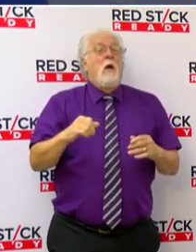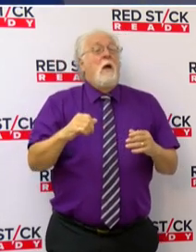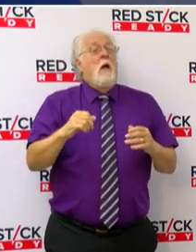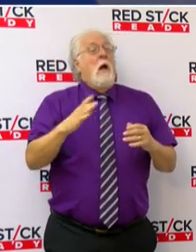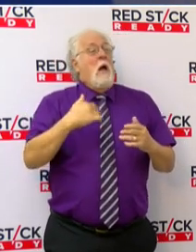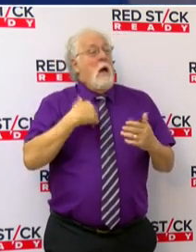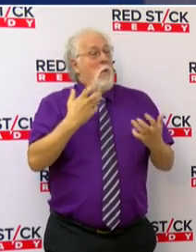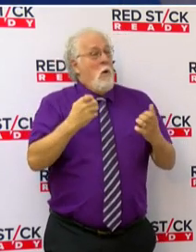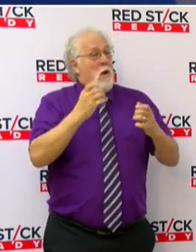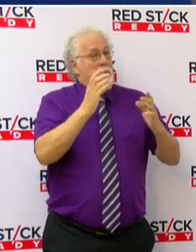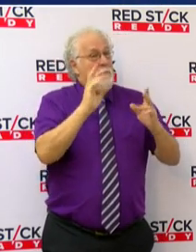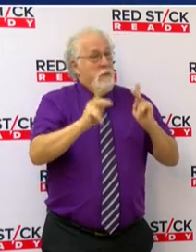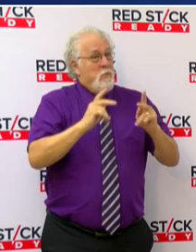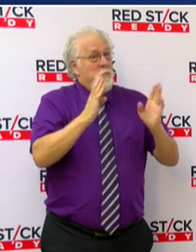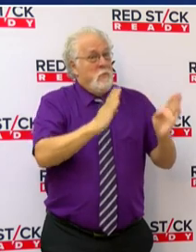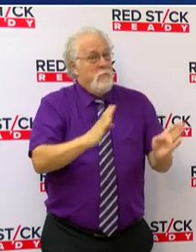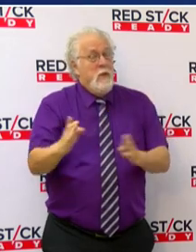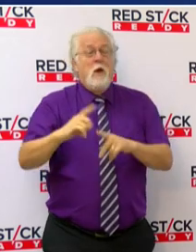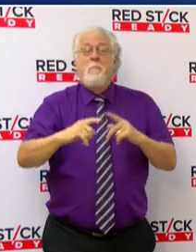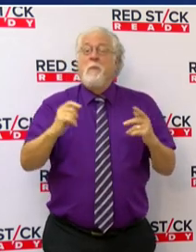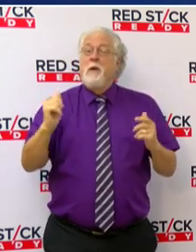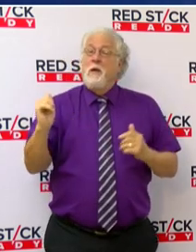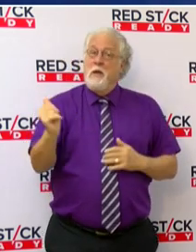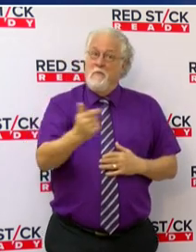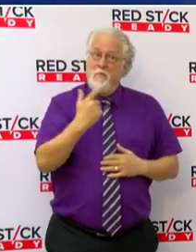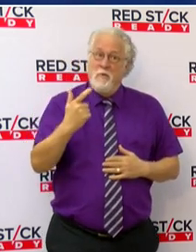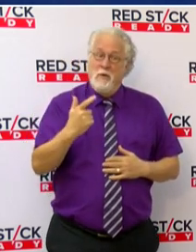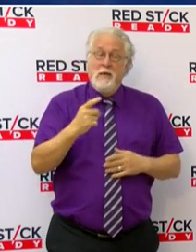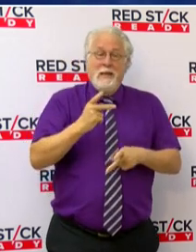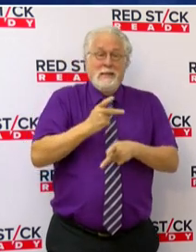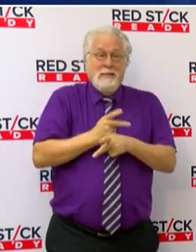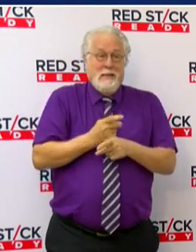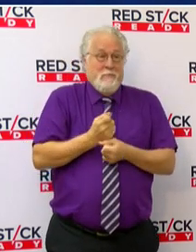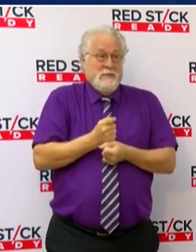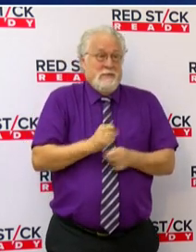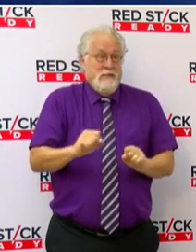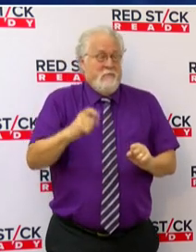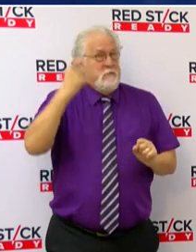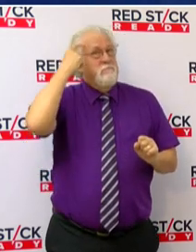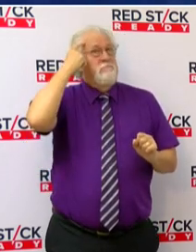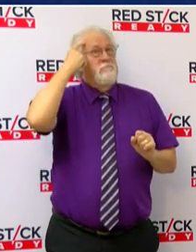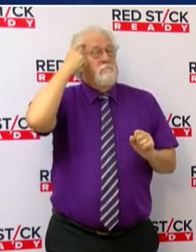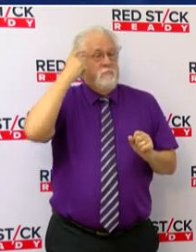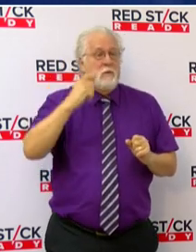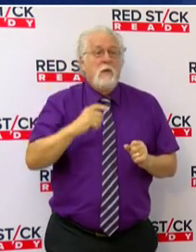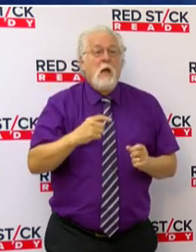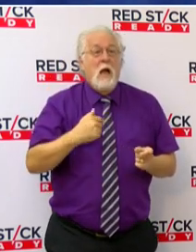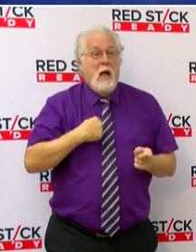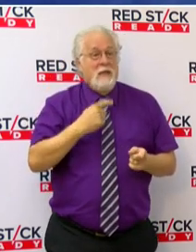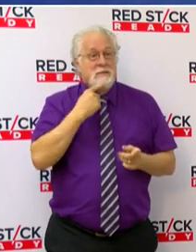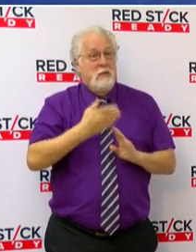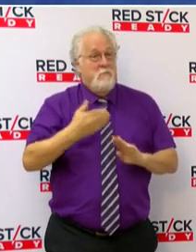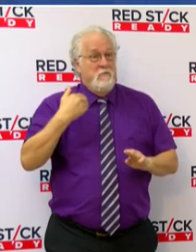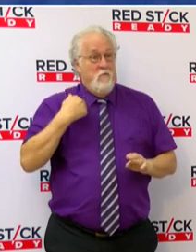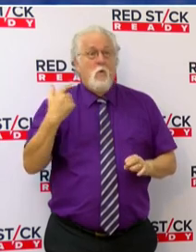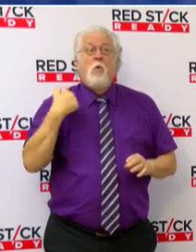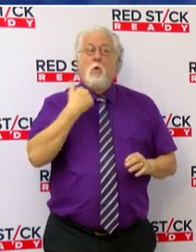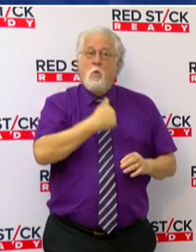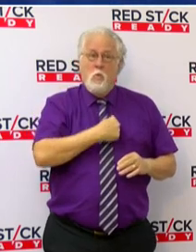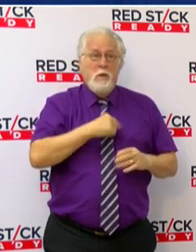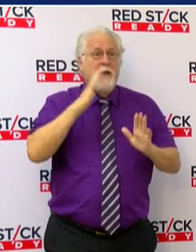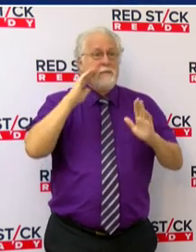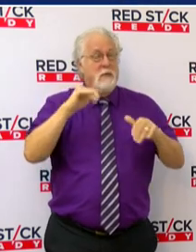be prepared, but I also want everyone to keep safety in mind. As I said earlier, we are